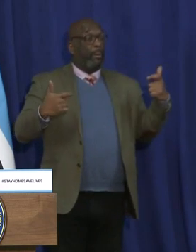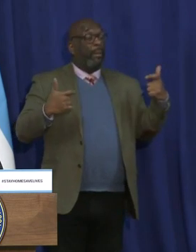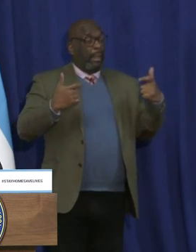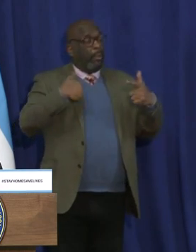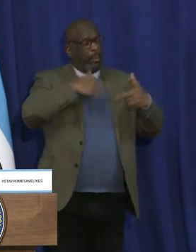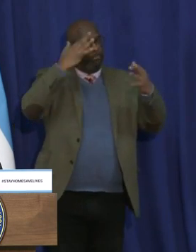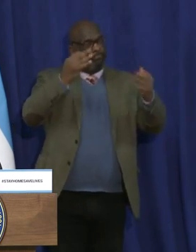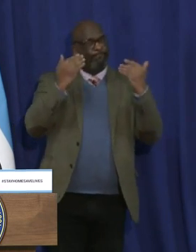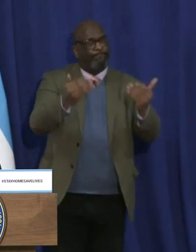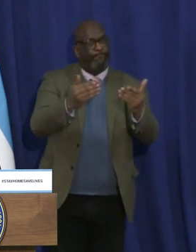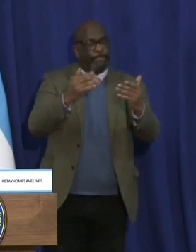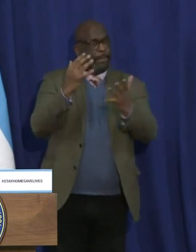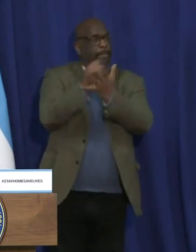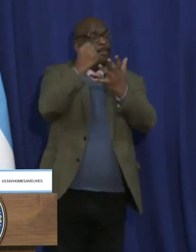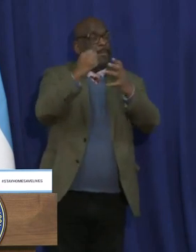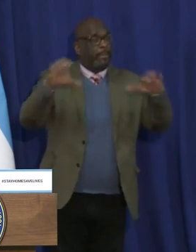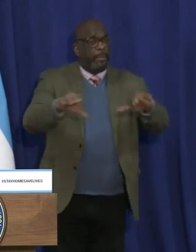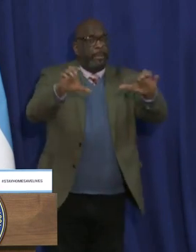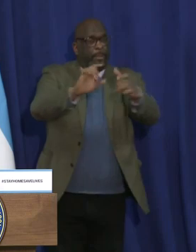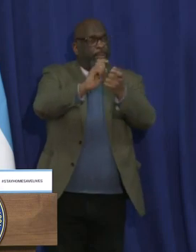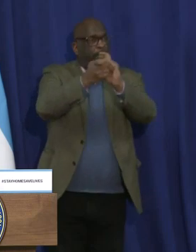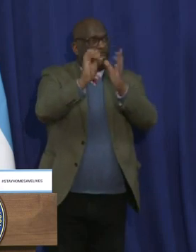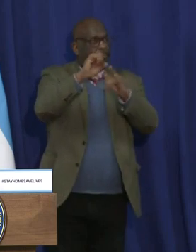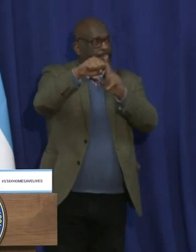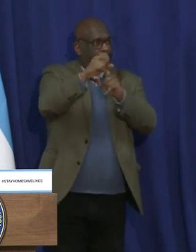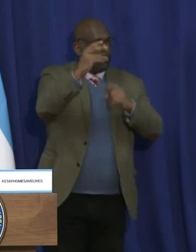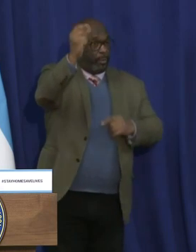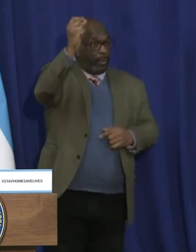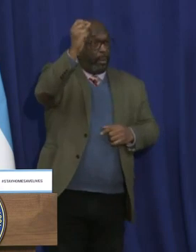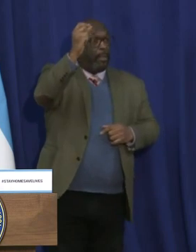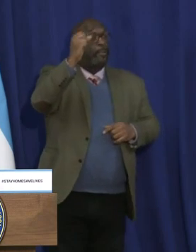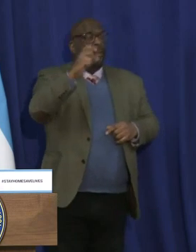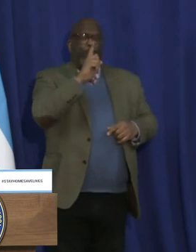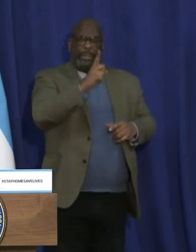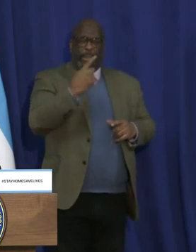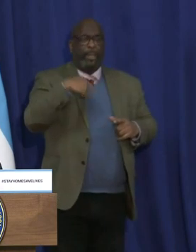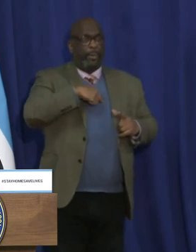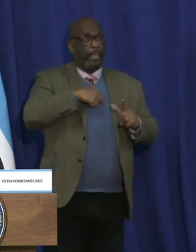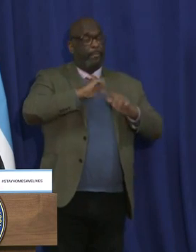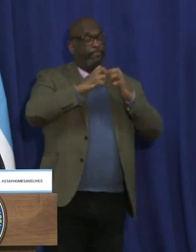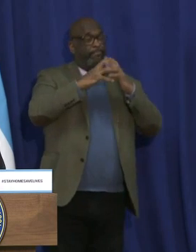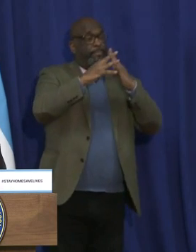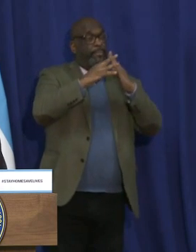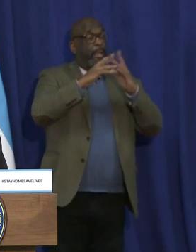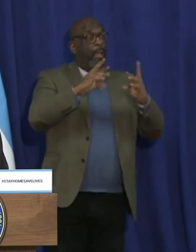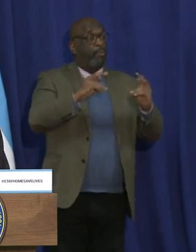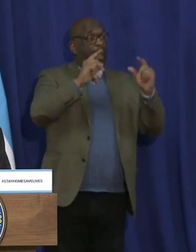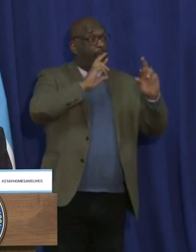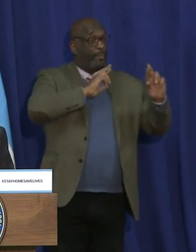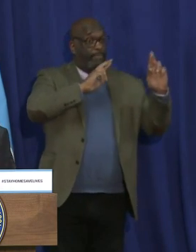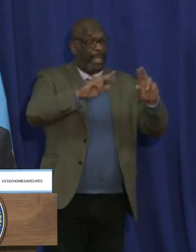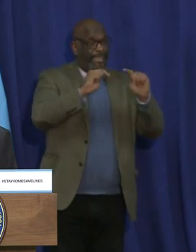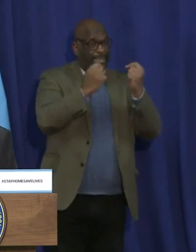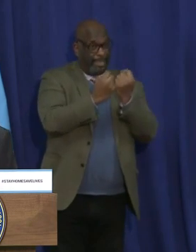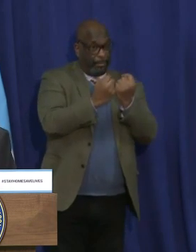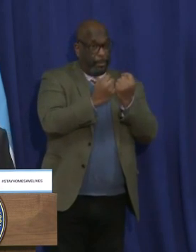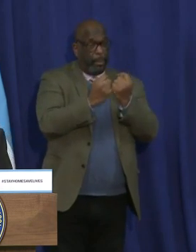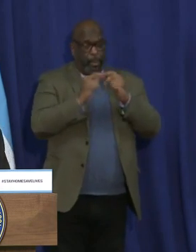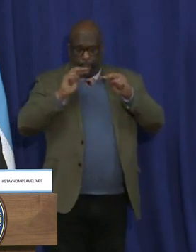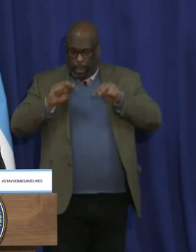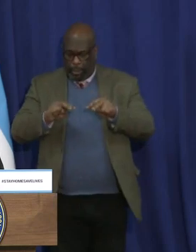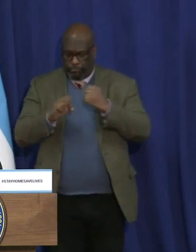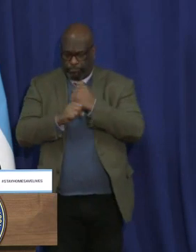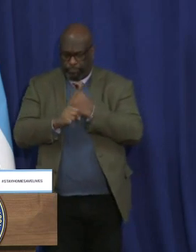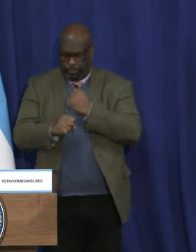action. This included forming our Racial Equity Rapid Response Team, a data-driven effort deploying a